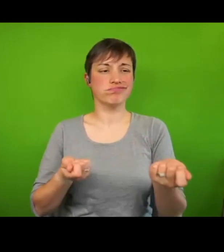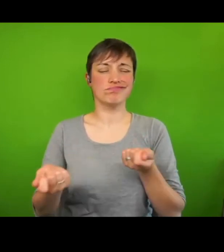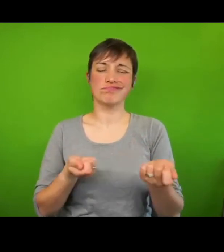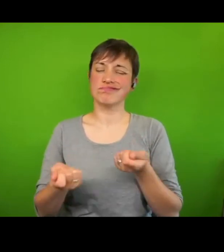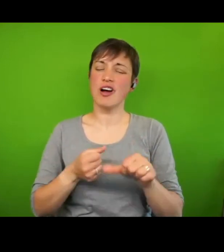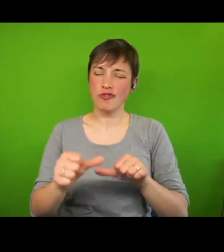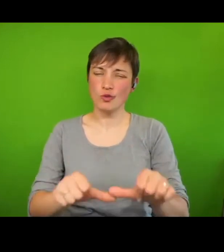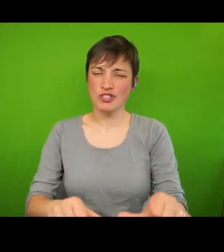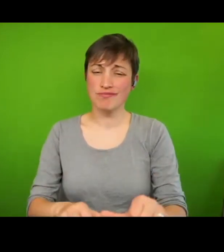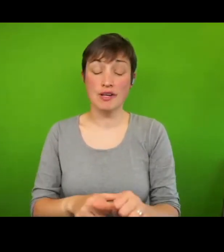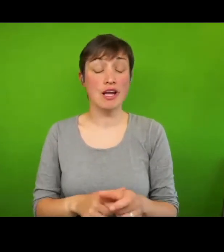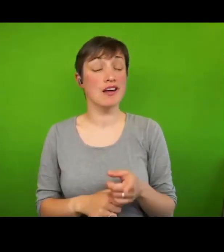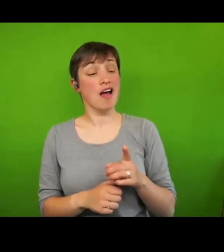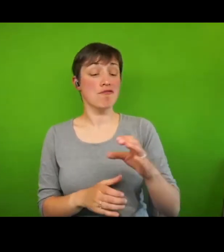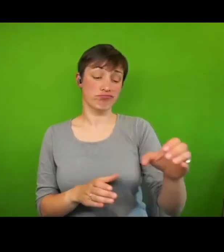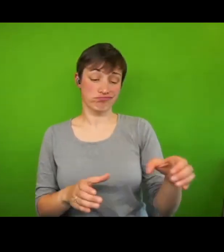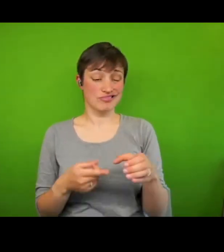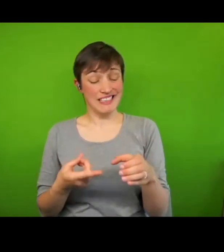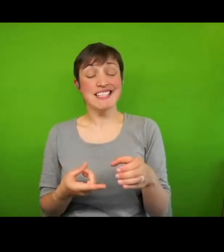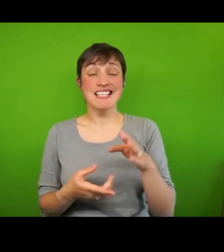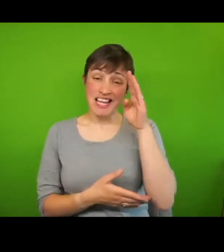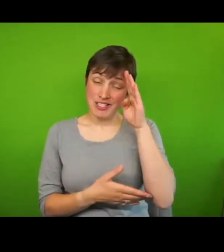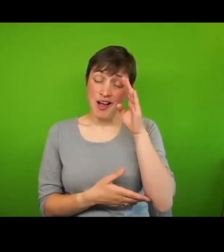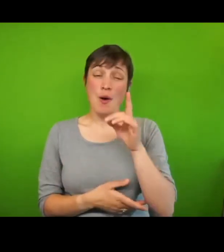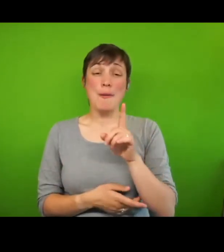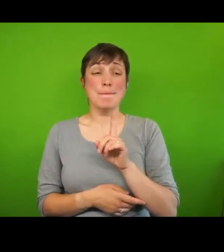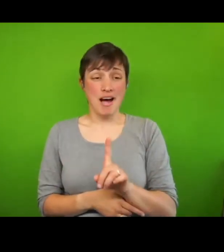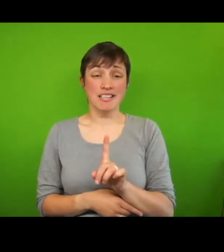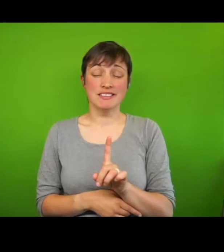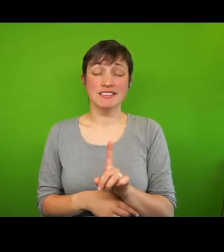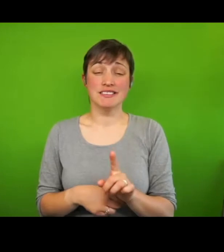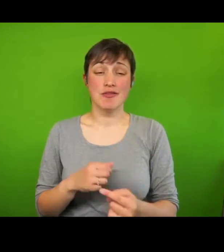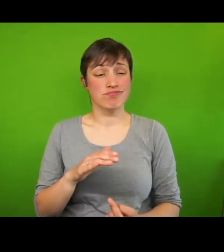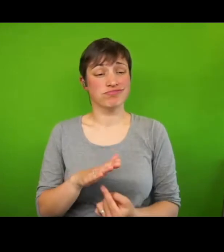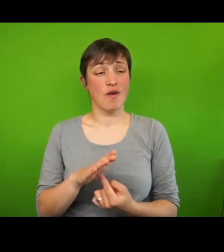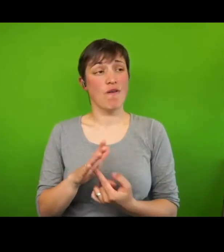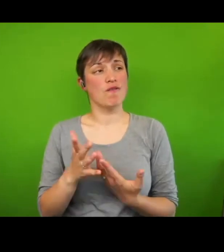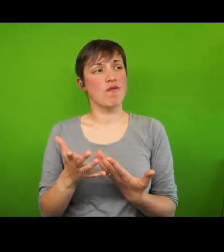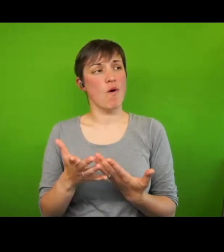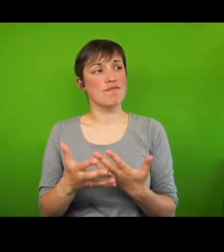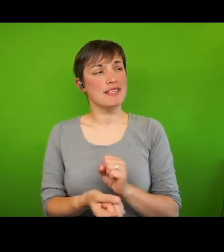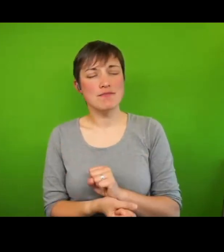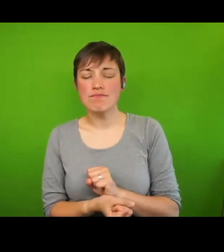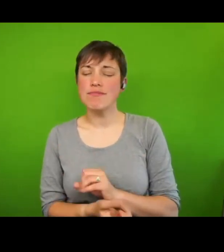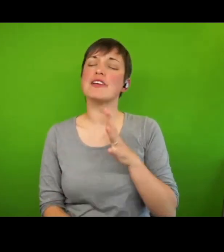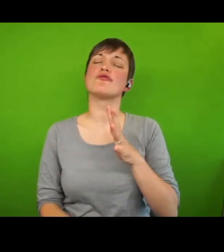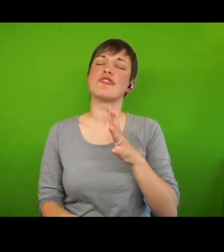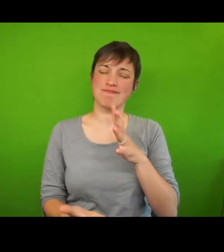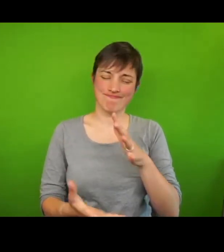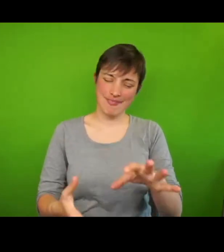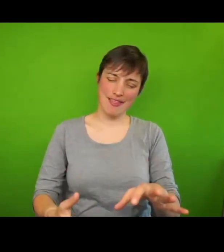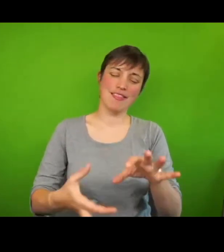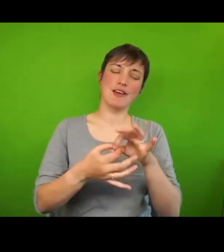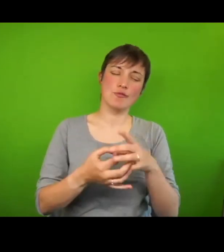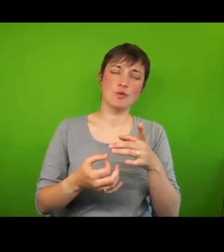but I'd argue it doesn't detract from the potential significance of the emancipatory ethos of human rights as a